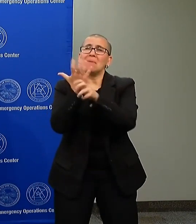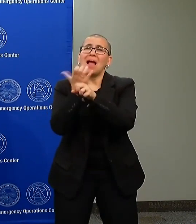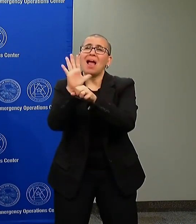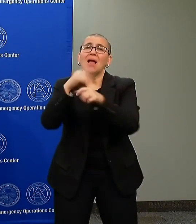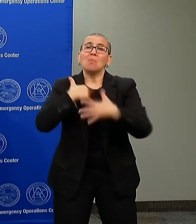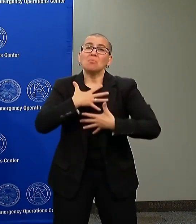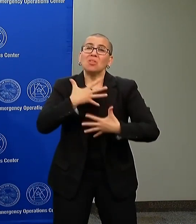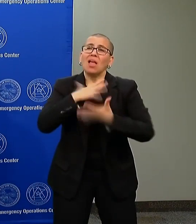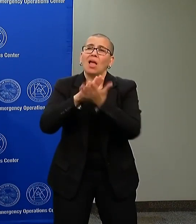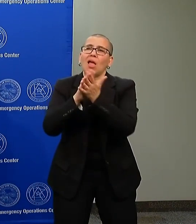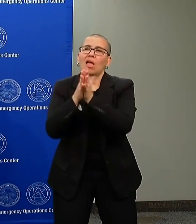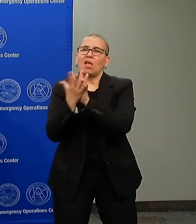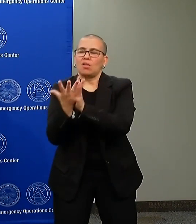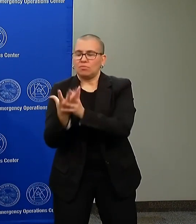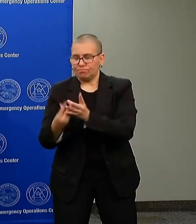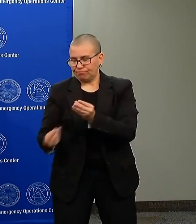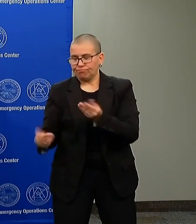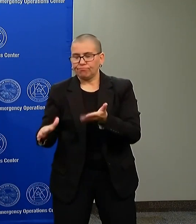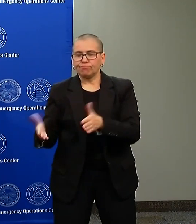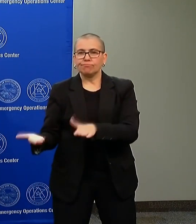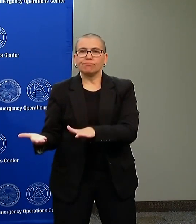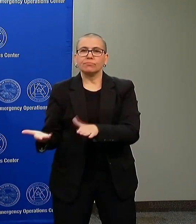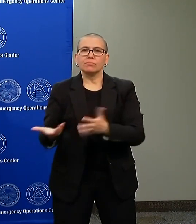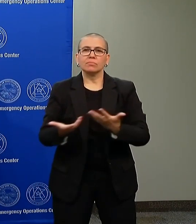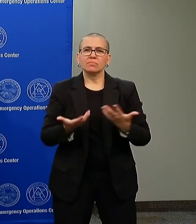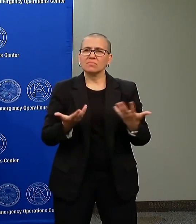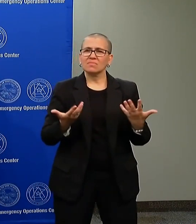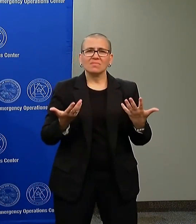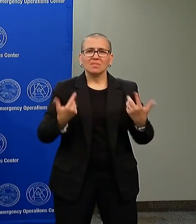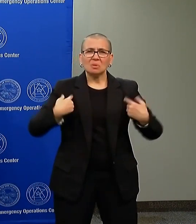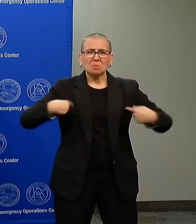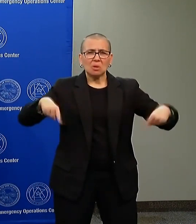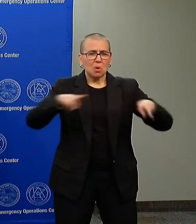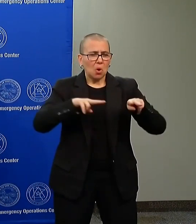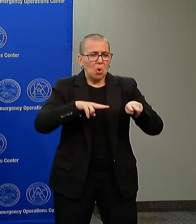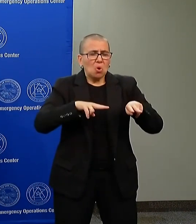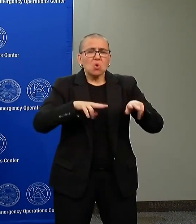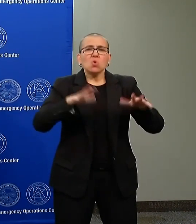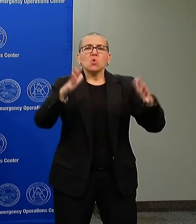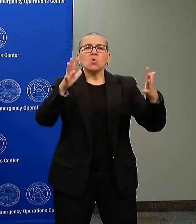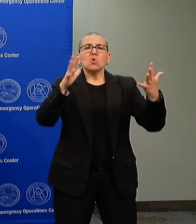Anger over his death is understandable.